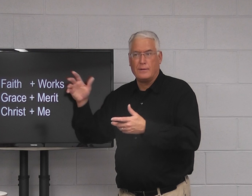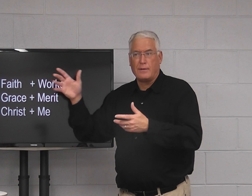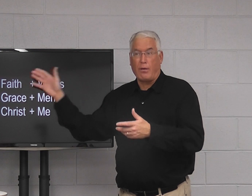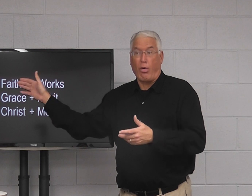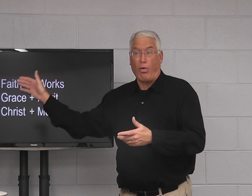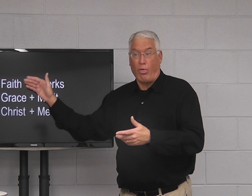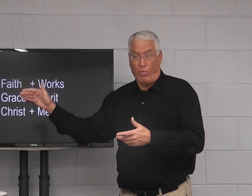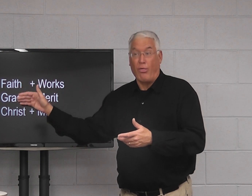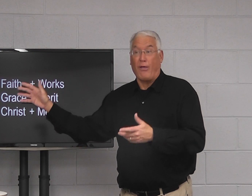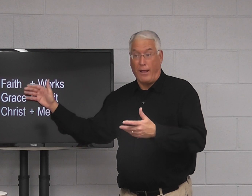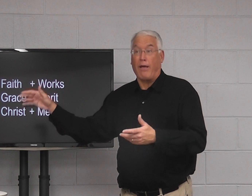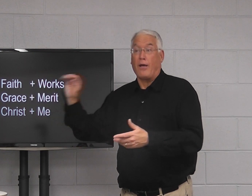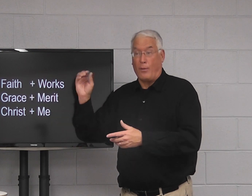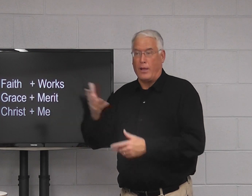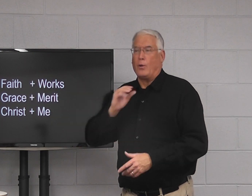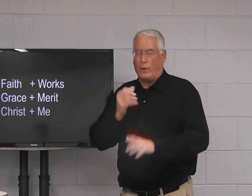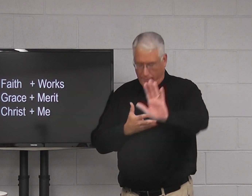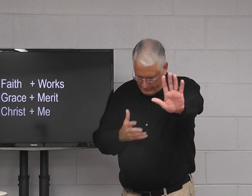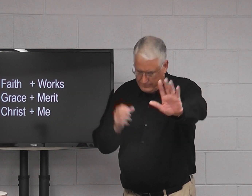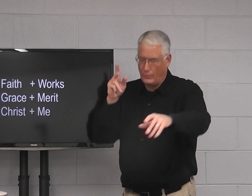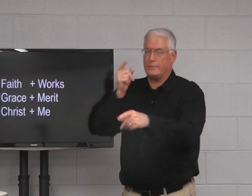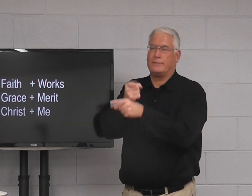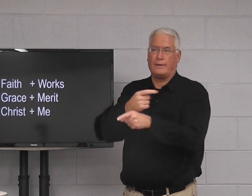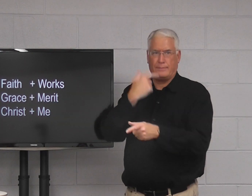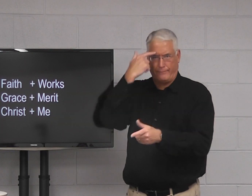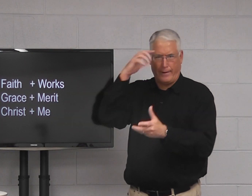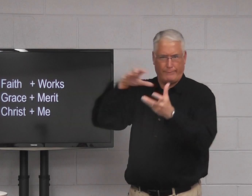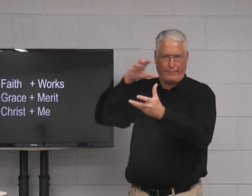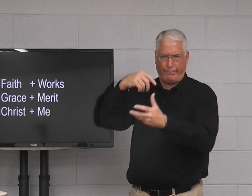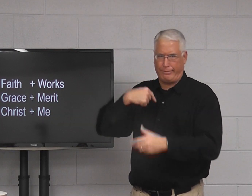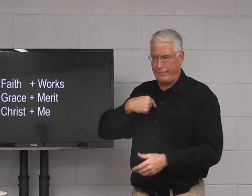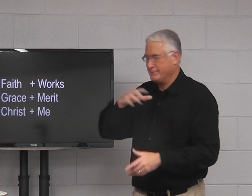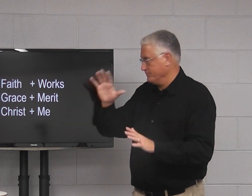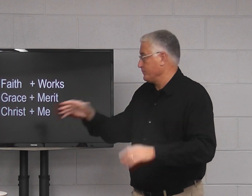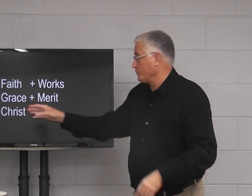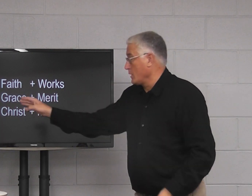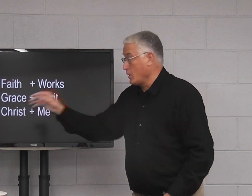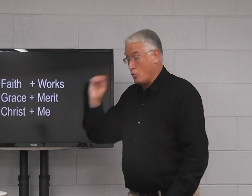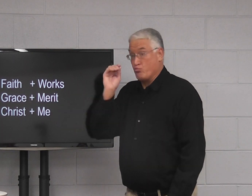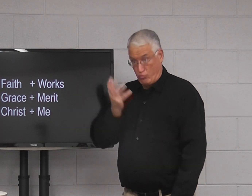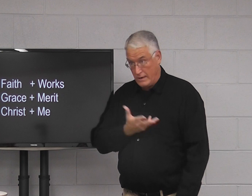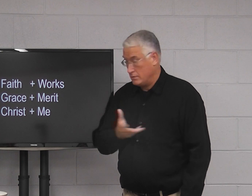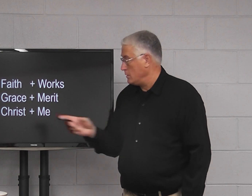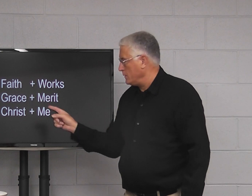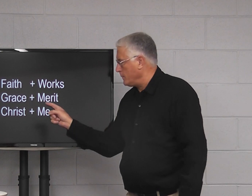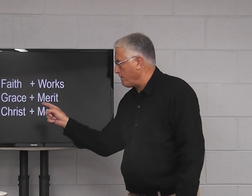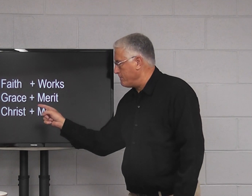I got these a little confused. You started with grace, and then you went back, so I got a little confused. Okay, grace,